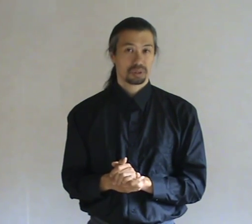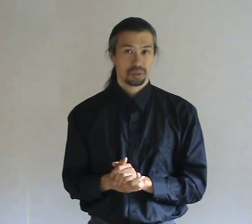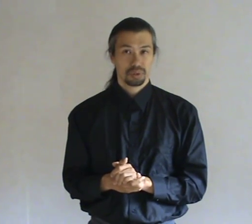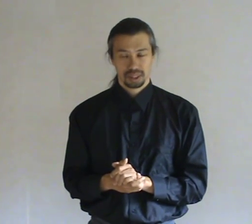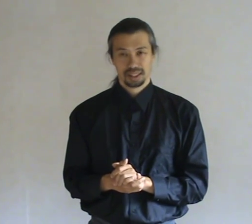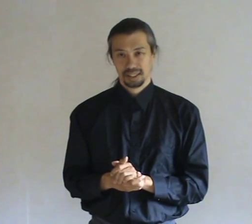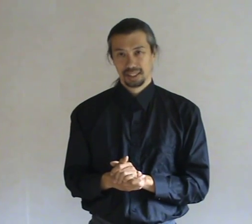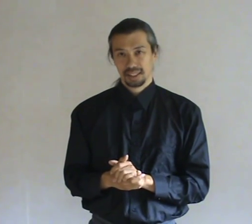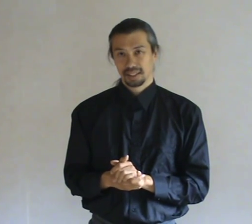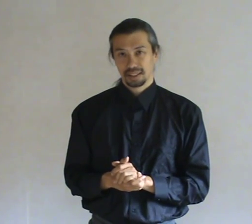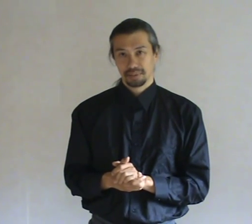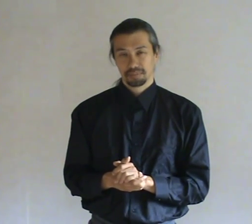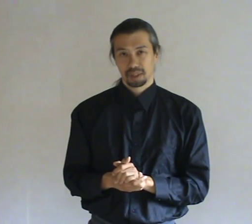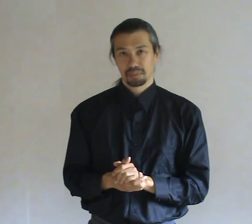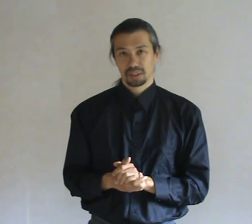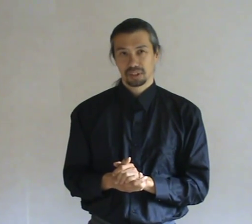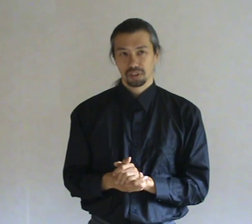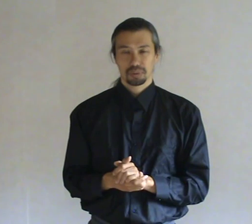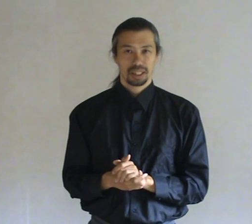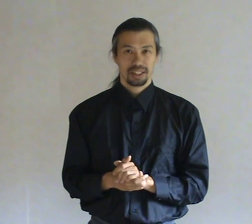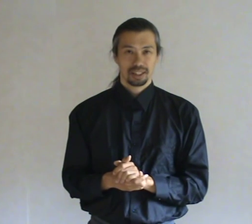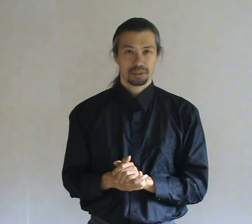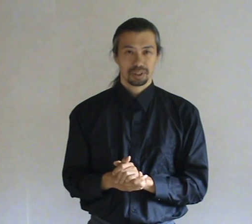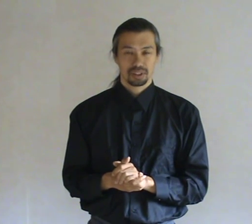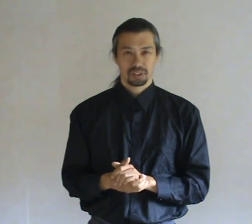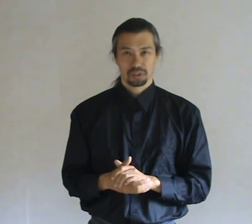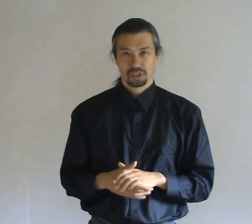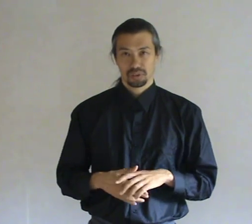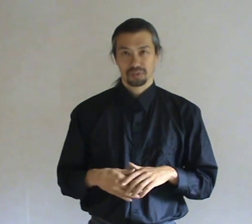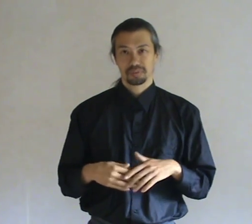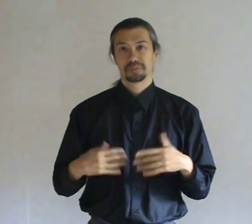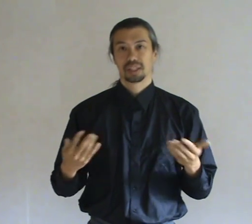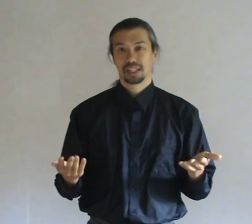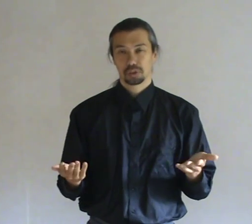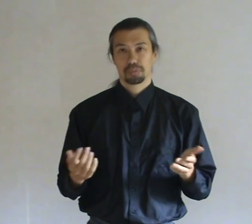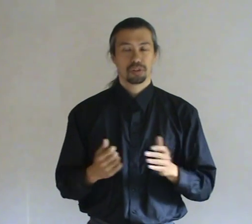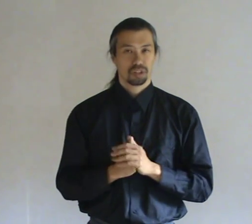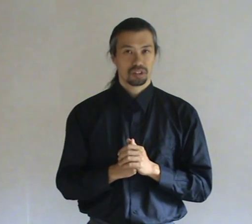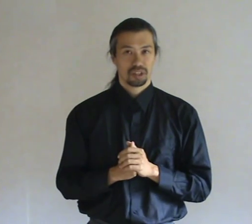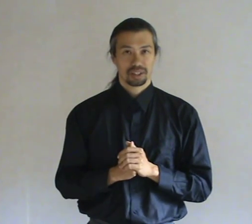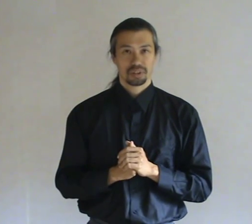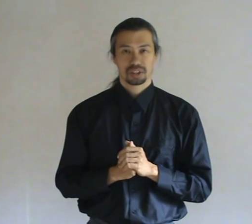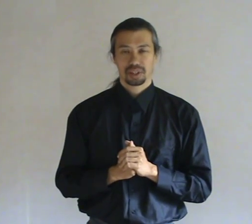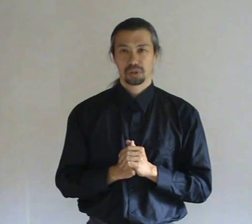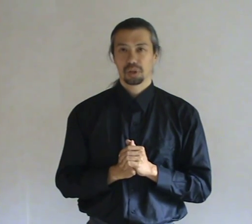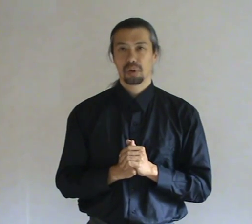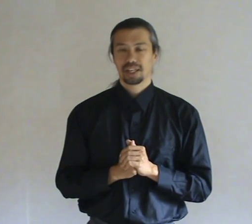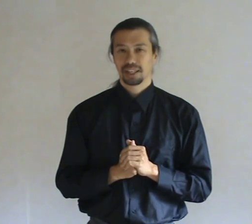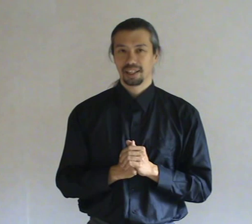true but ultimately I think this is also a natural process like you can try to eradicate